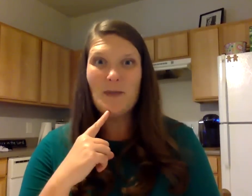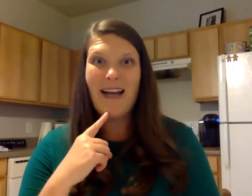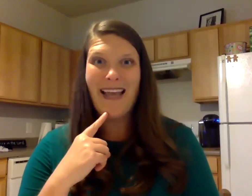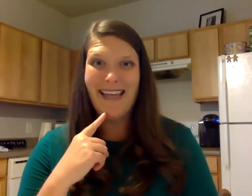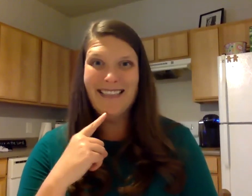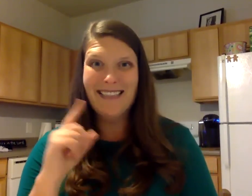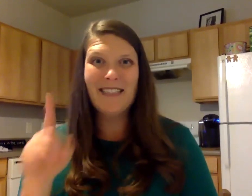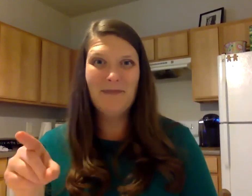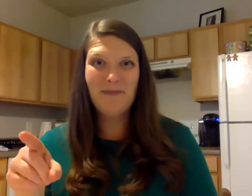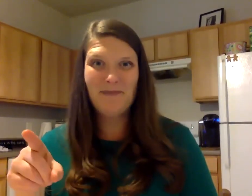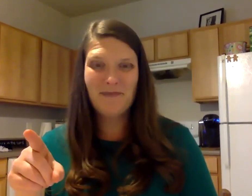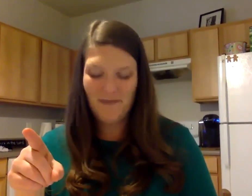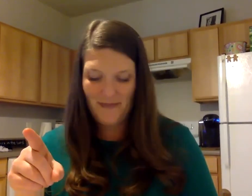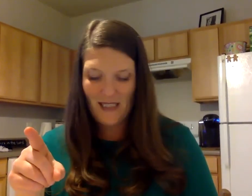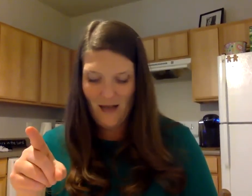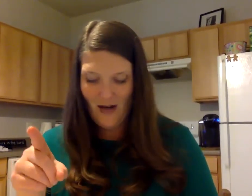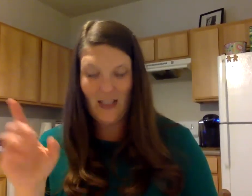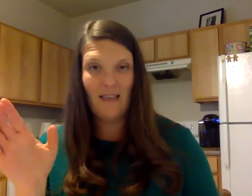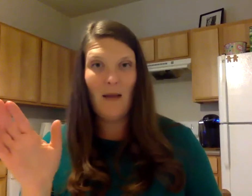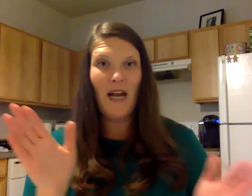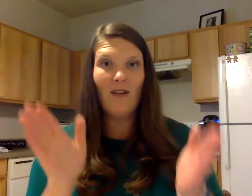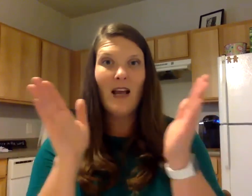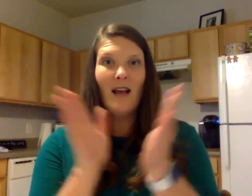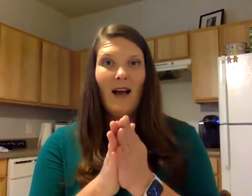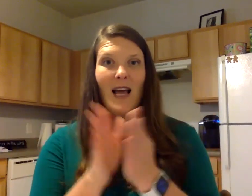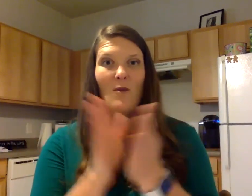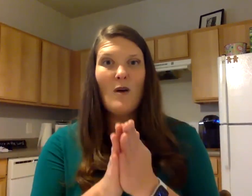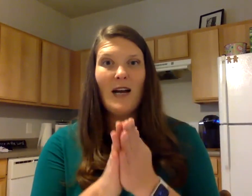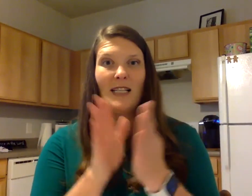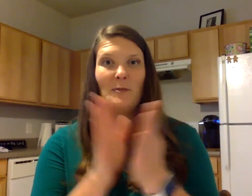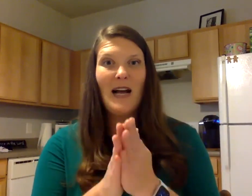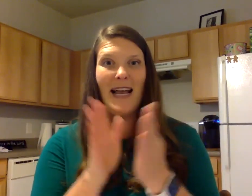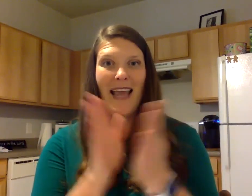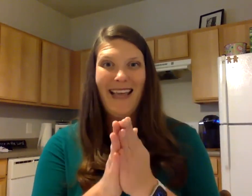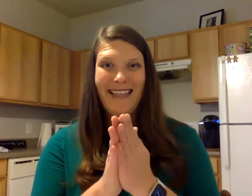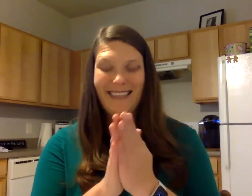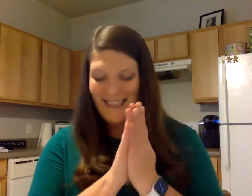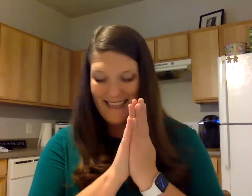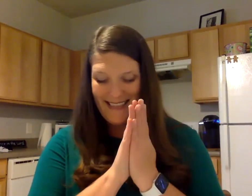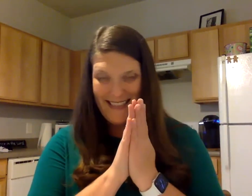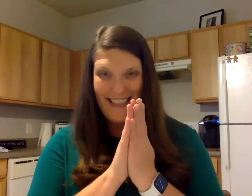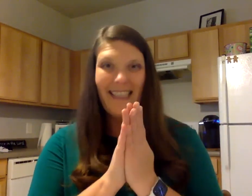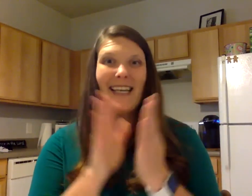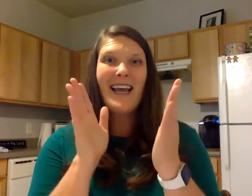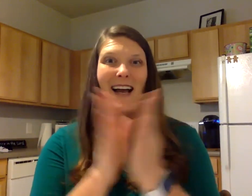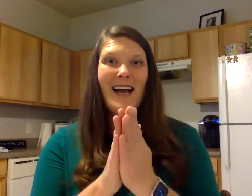my hands. Let's clap it out. I wash my hands. I